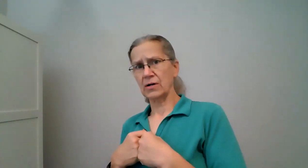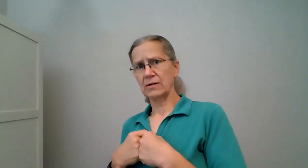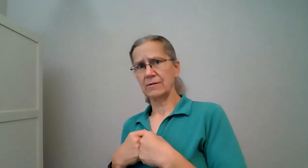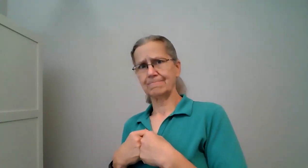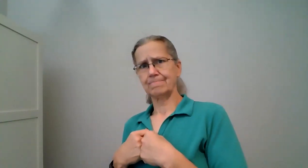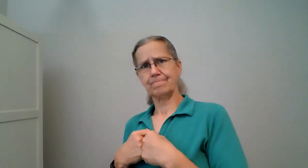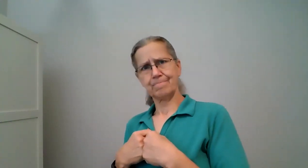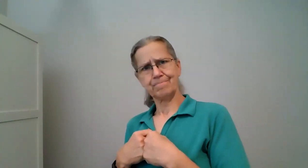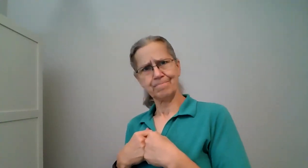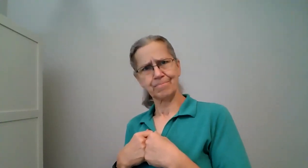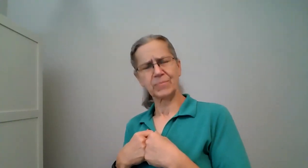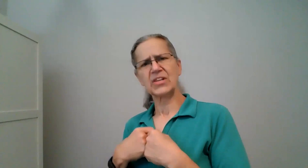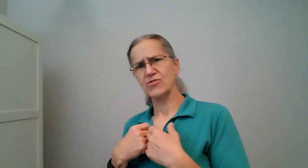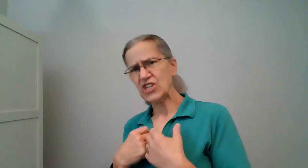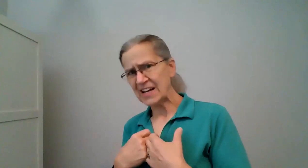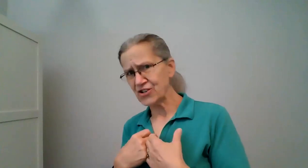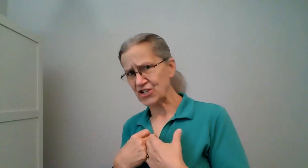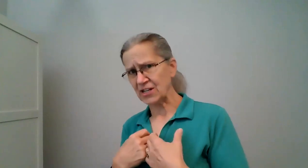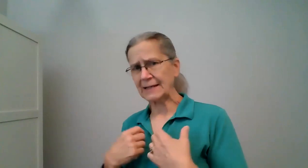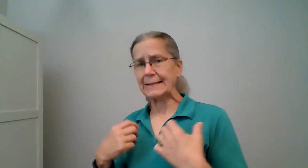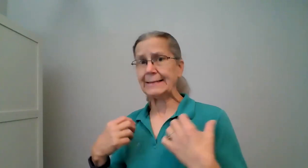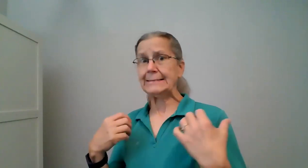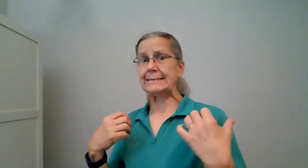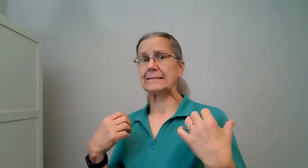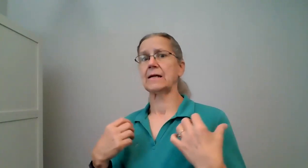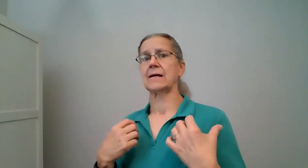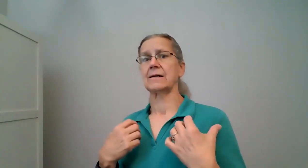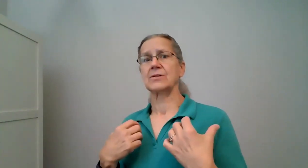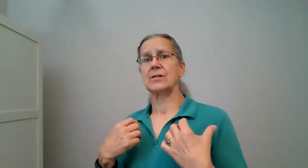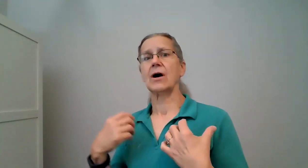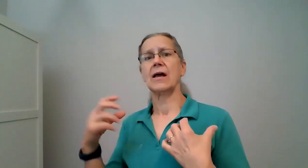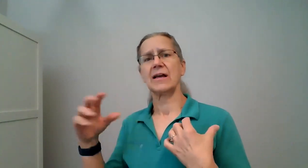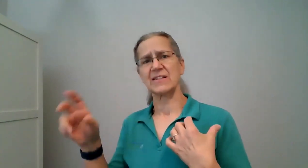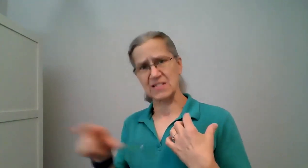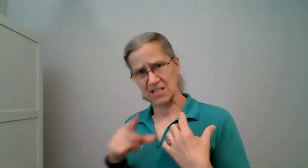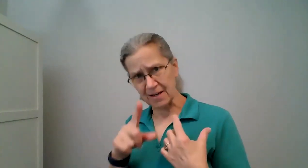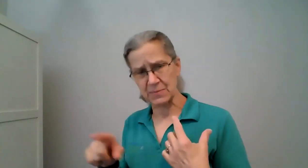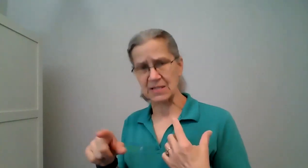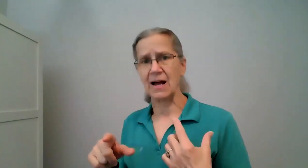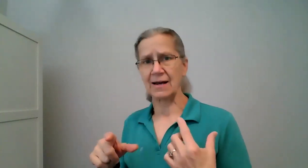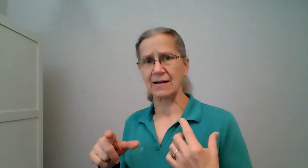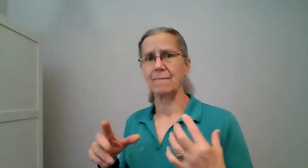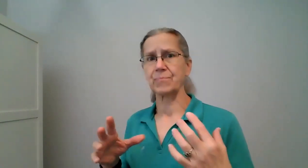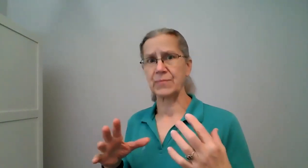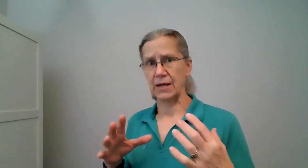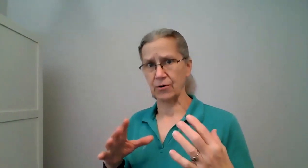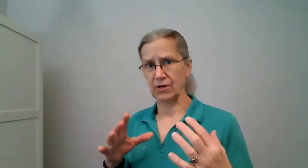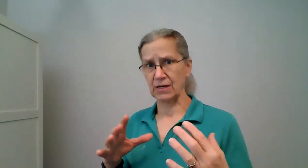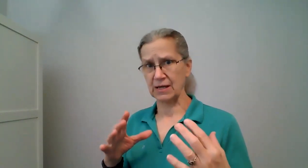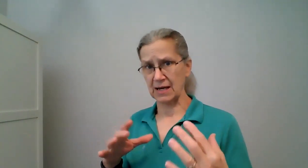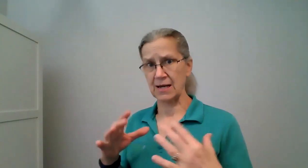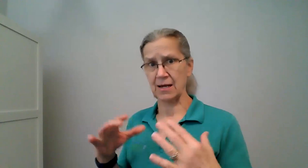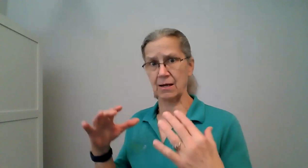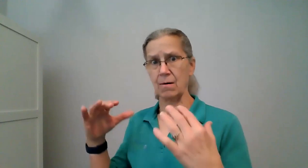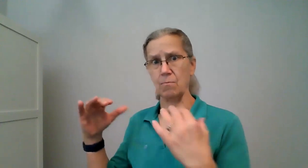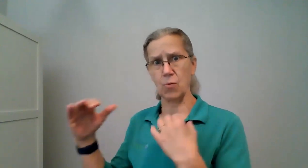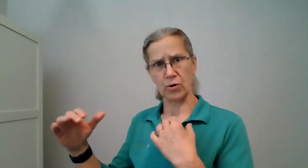they're changing and it seems like they're getting more